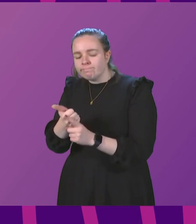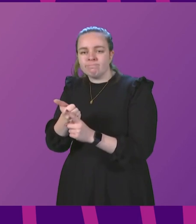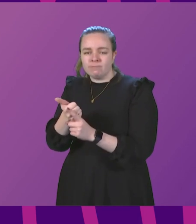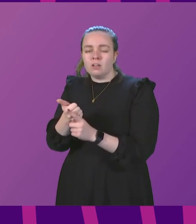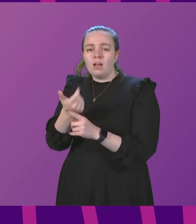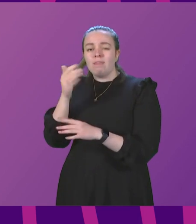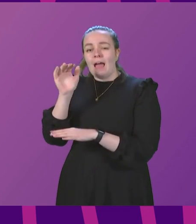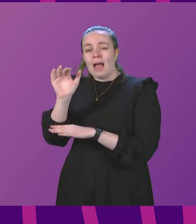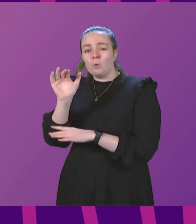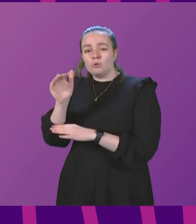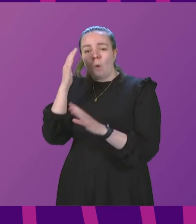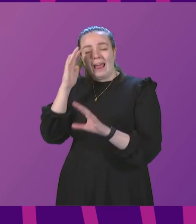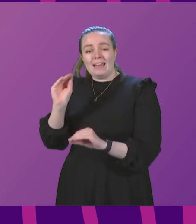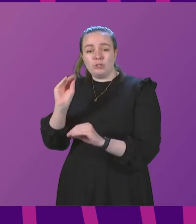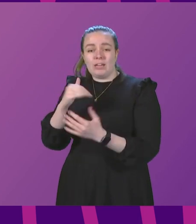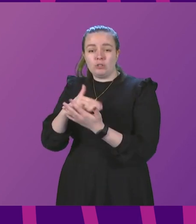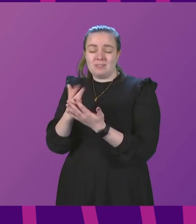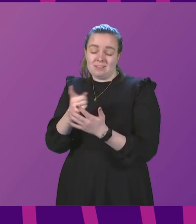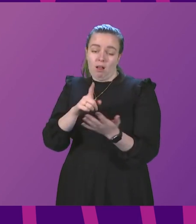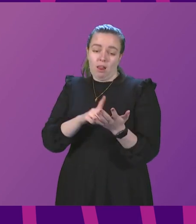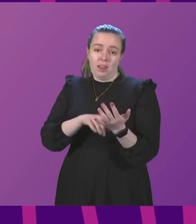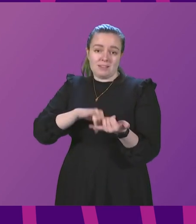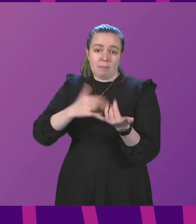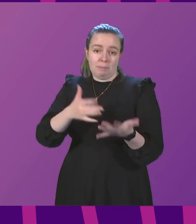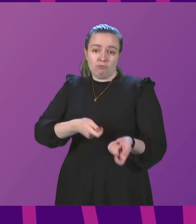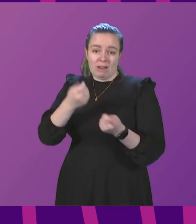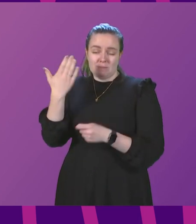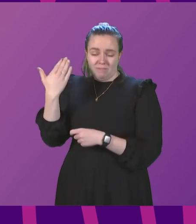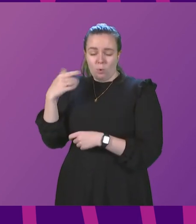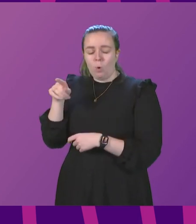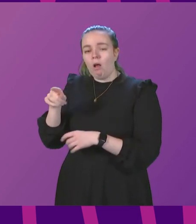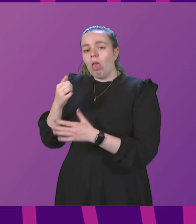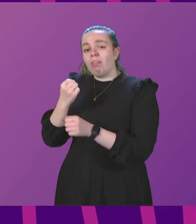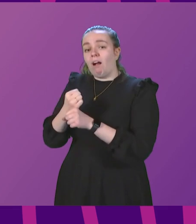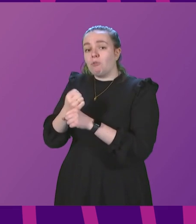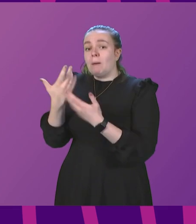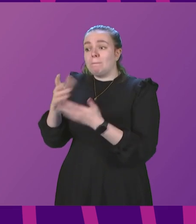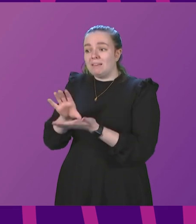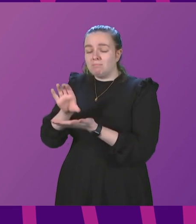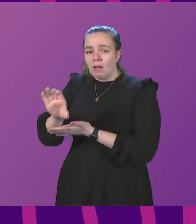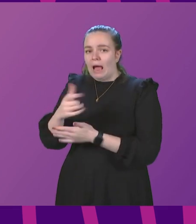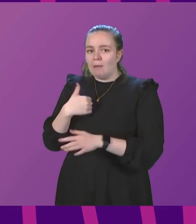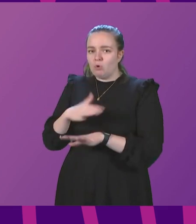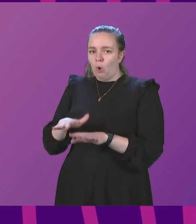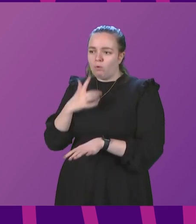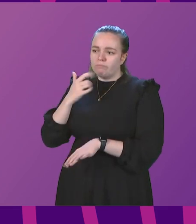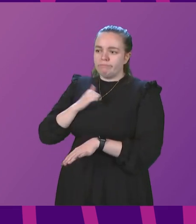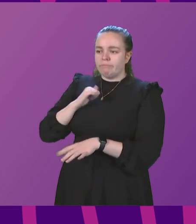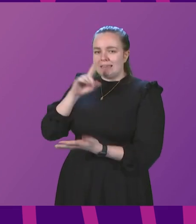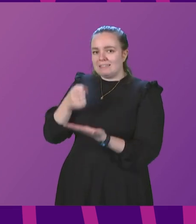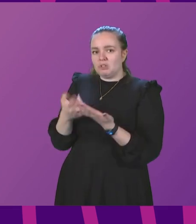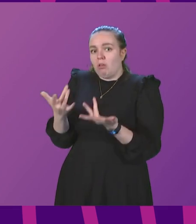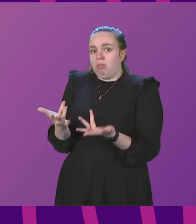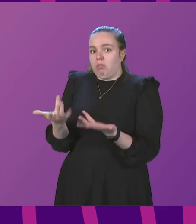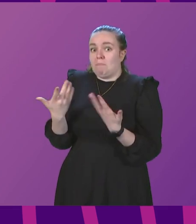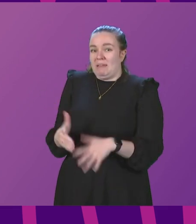outdoor education sector, Liz Smith has raised it before in the Chamber, the Government has provided support. I'm not going to pre-empt decisions that are yet to be taken, but